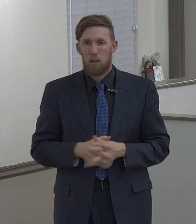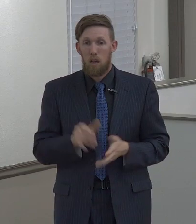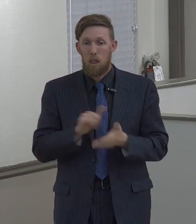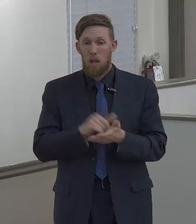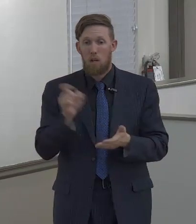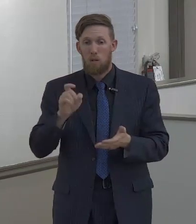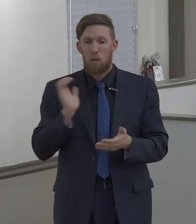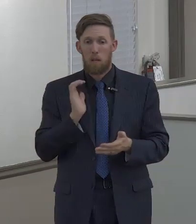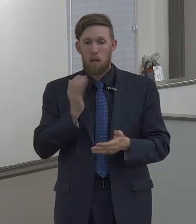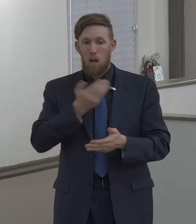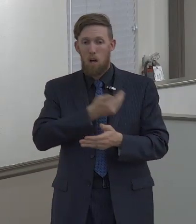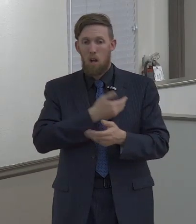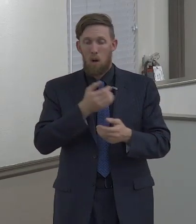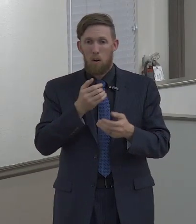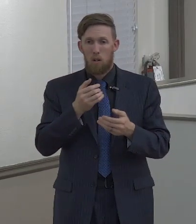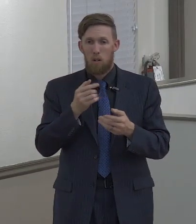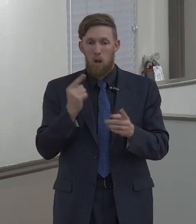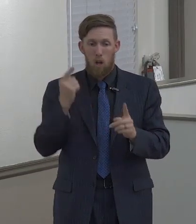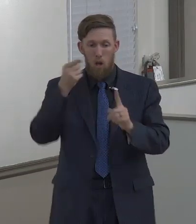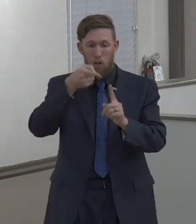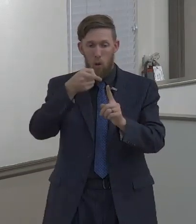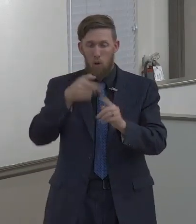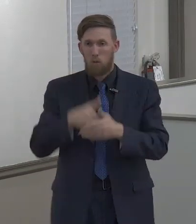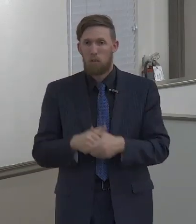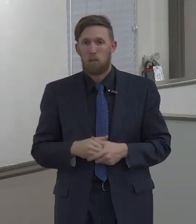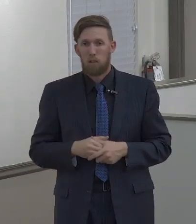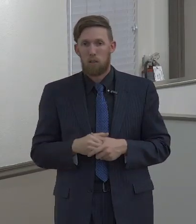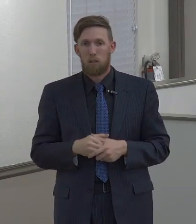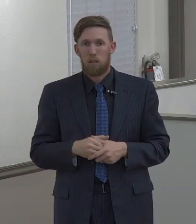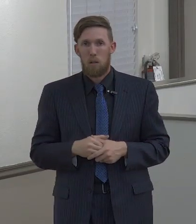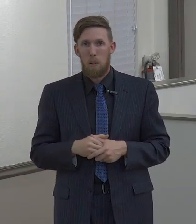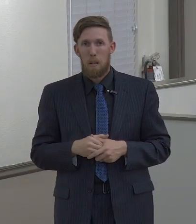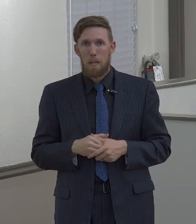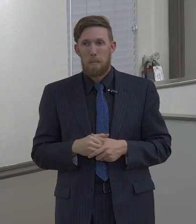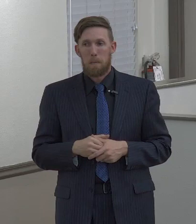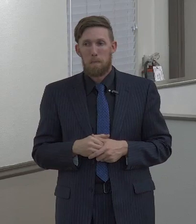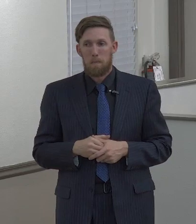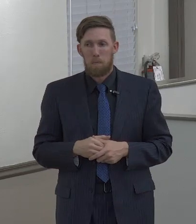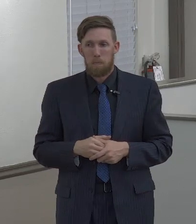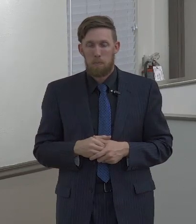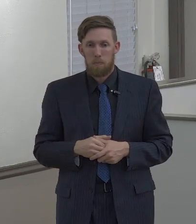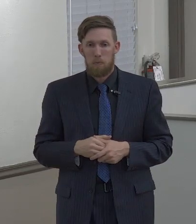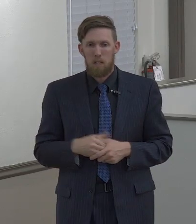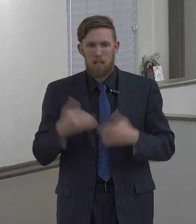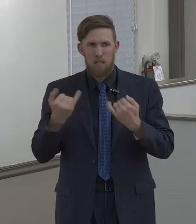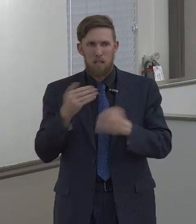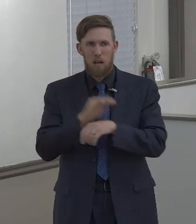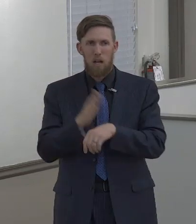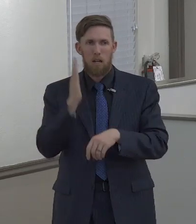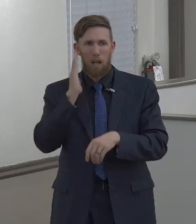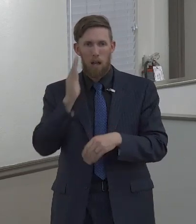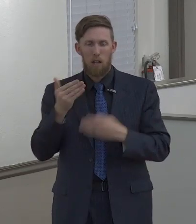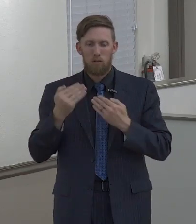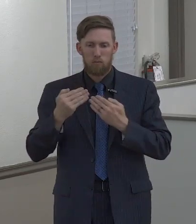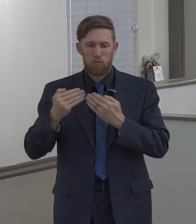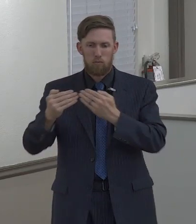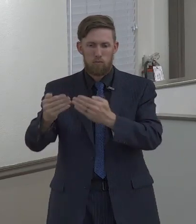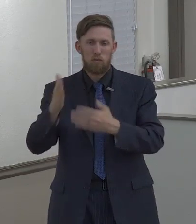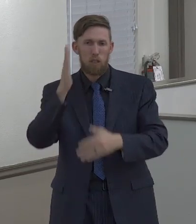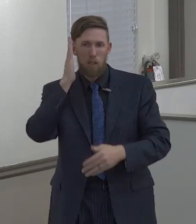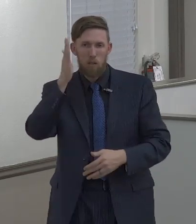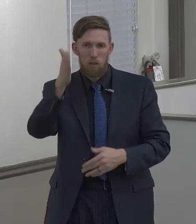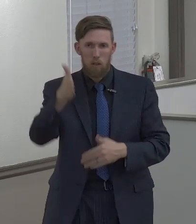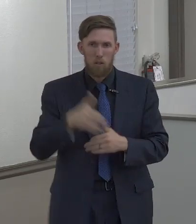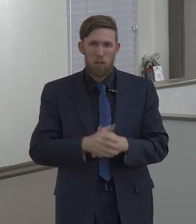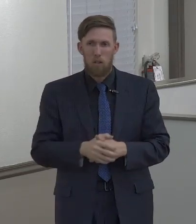that ought to be our goal that ought to be what we strive for tonight and going forward in our church we